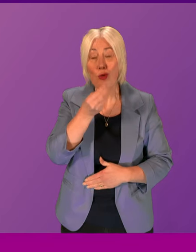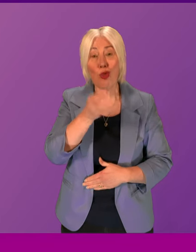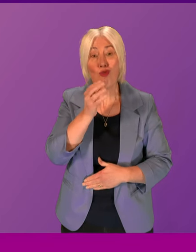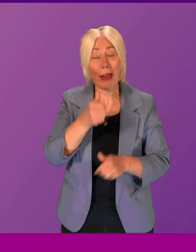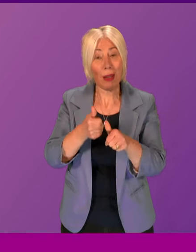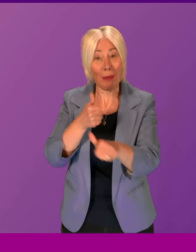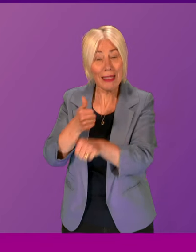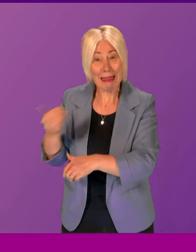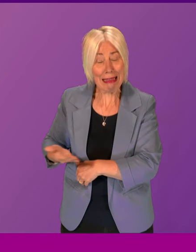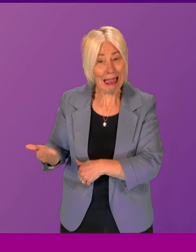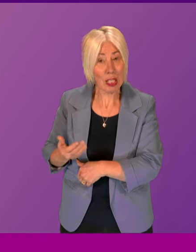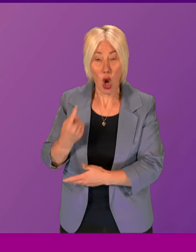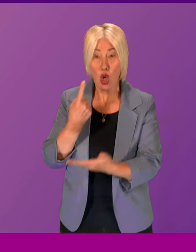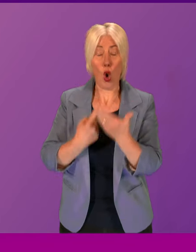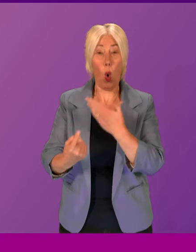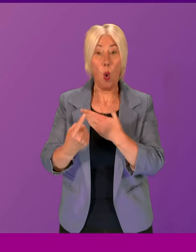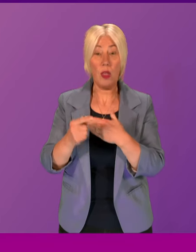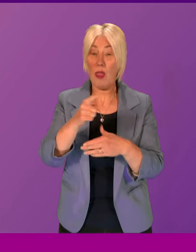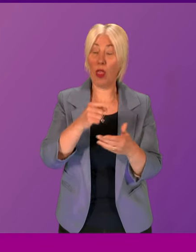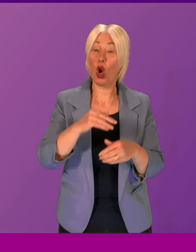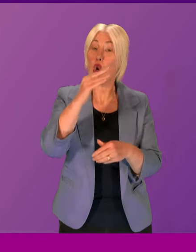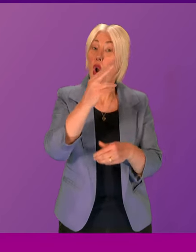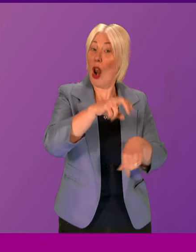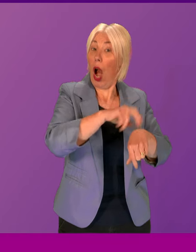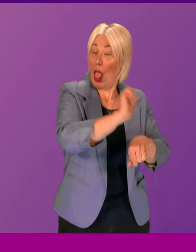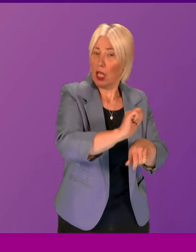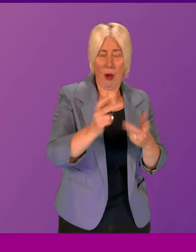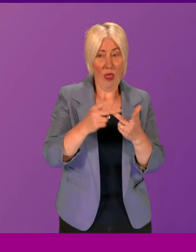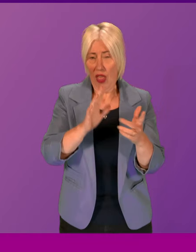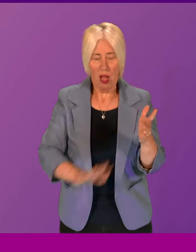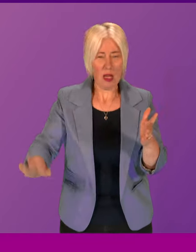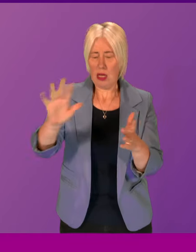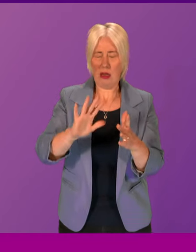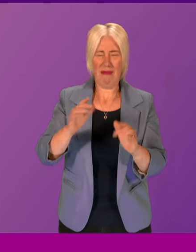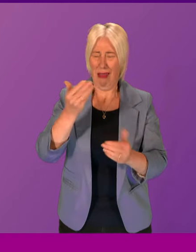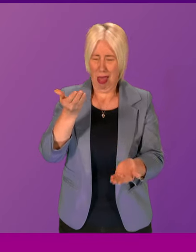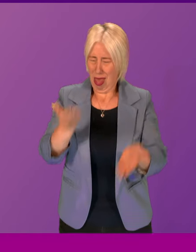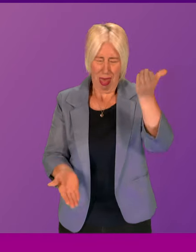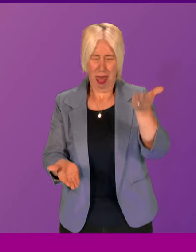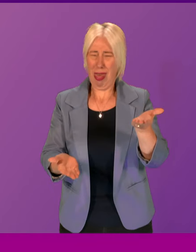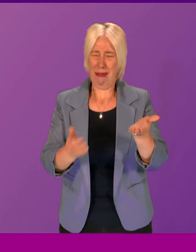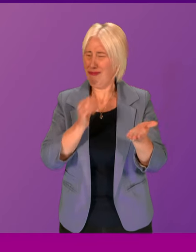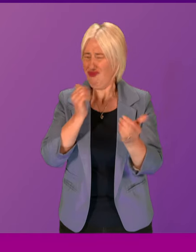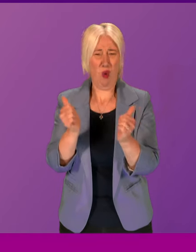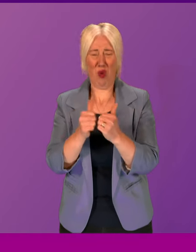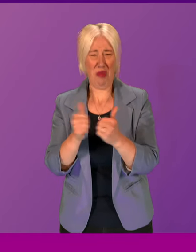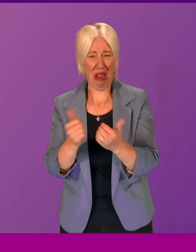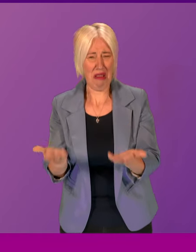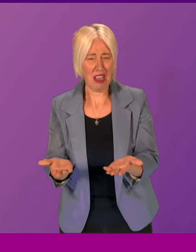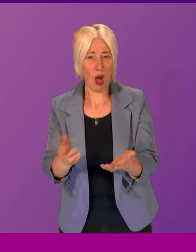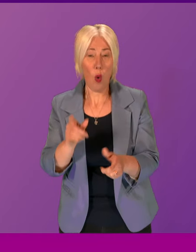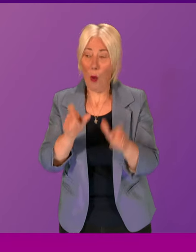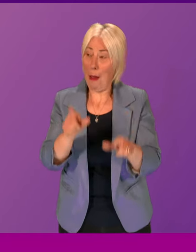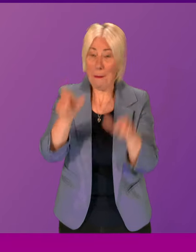who trade specifically with Northern Ireland. This is a move which is disproportionate, it's wholly inappropriate, particularly when